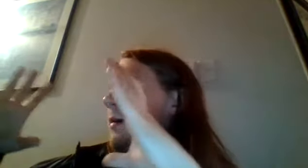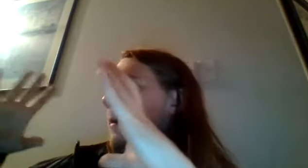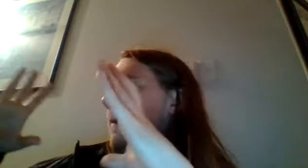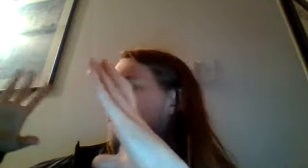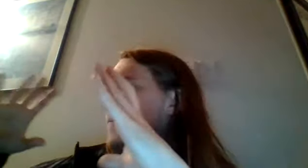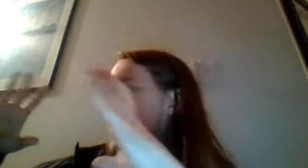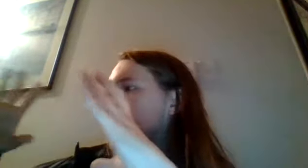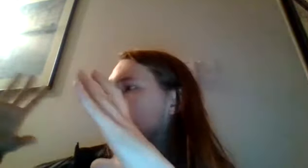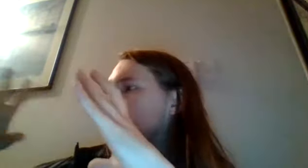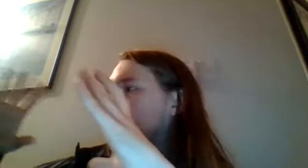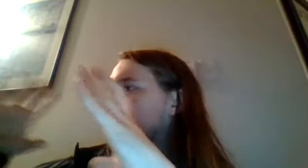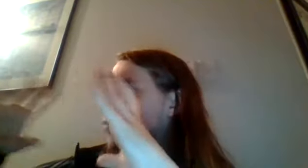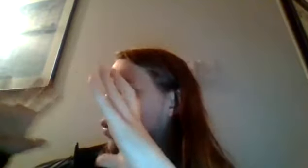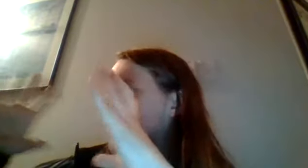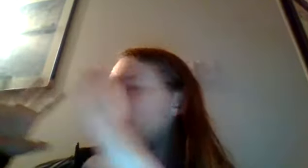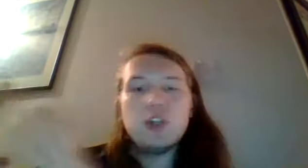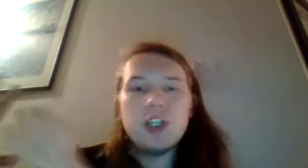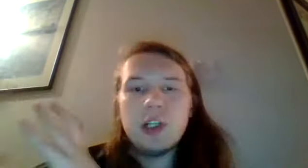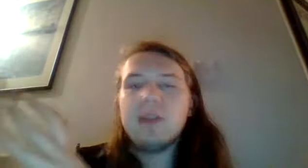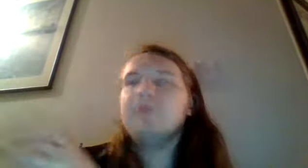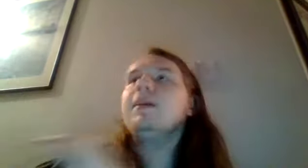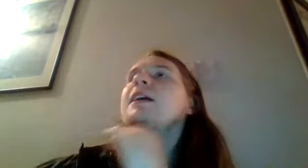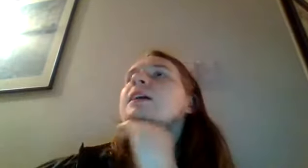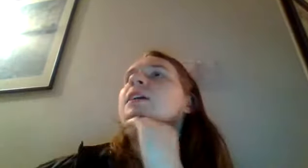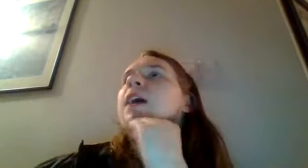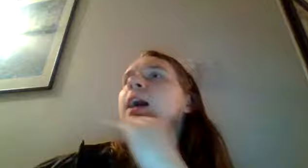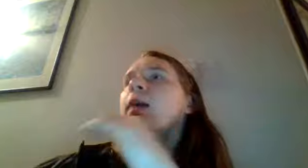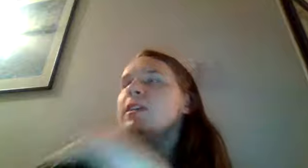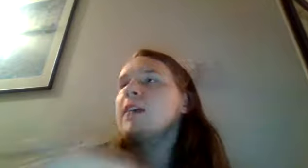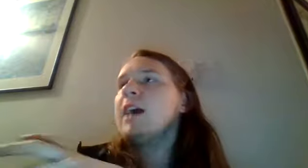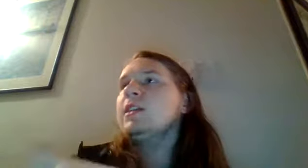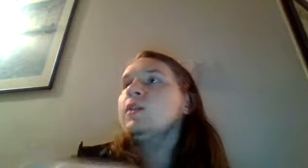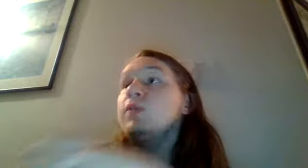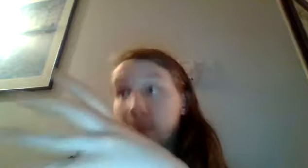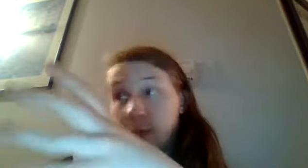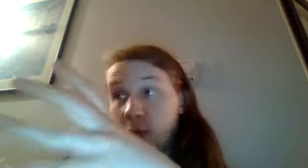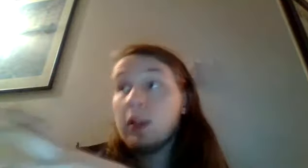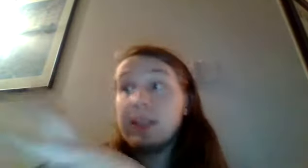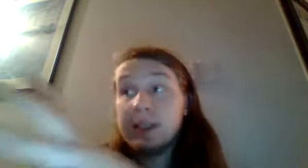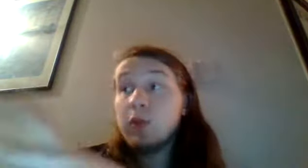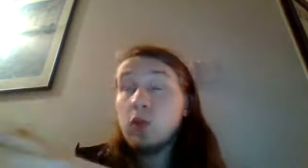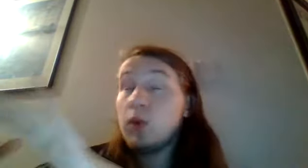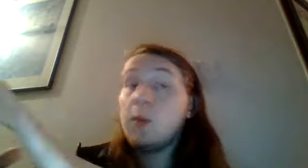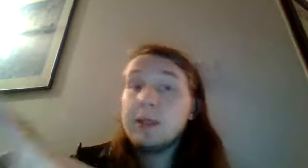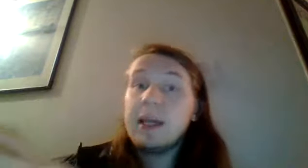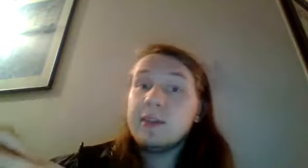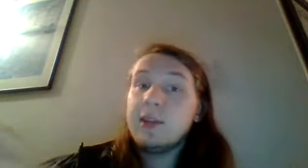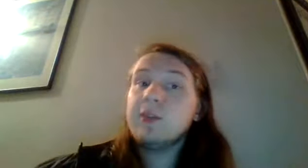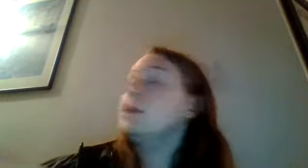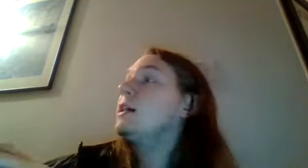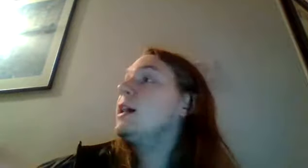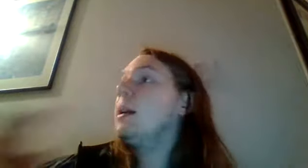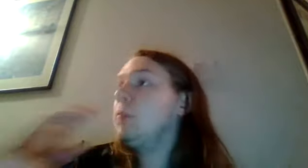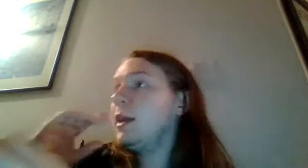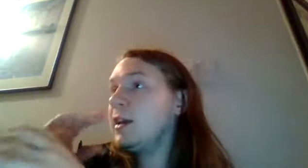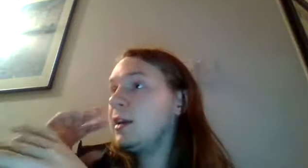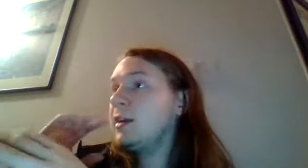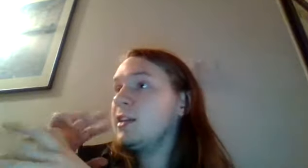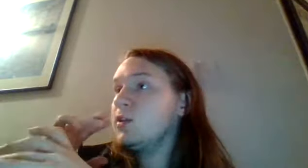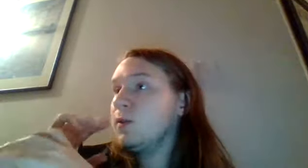pac-man or emoji looking fella uh with his eyes closed or at least you would hope his eyes are closed uh playing a nice sort